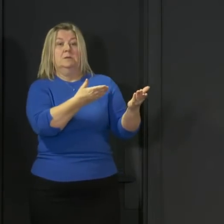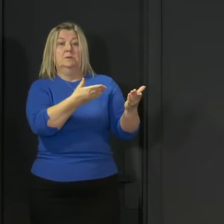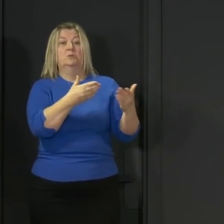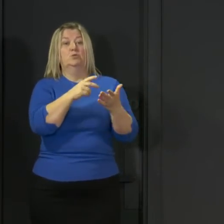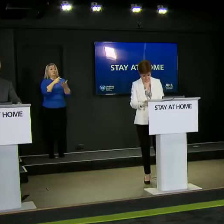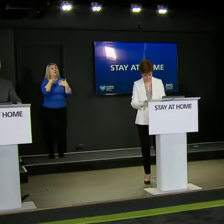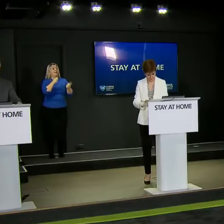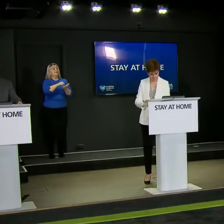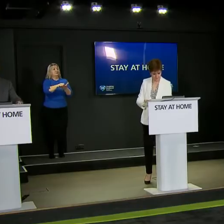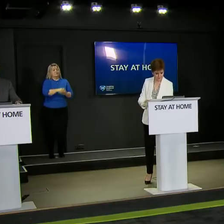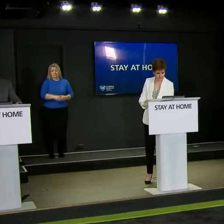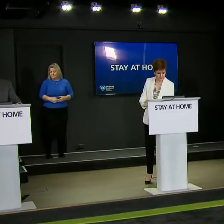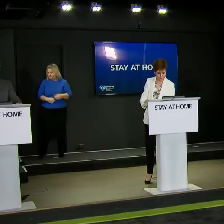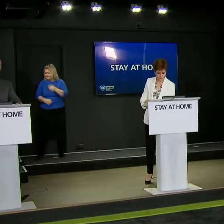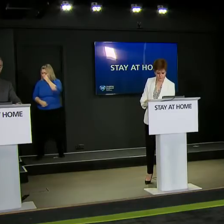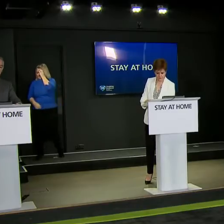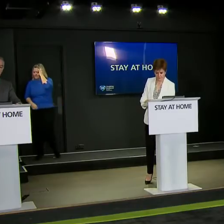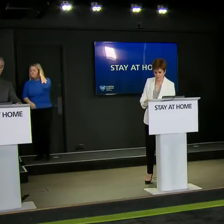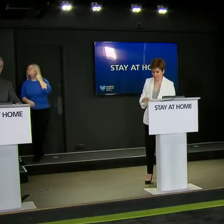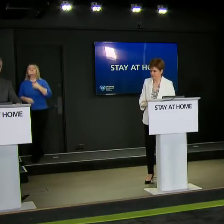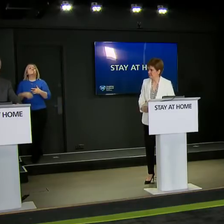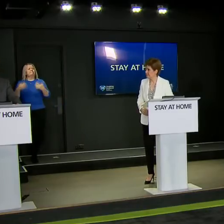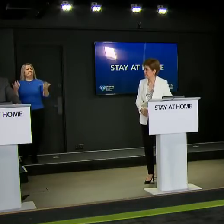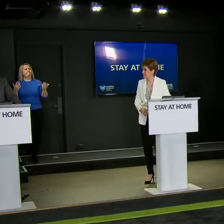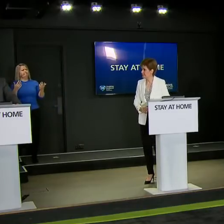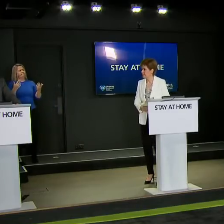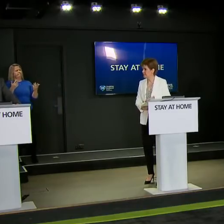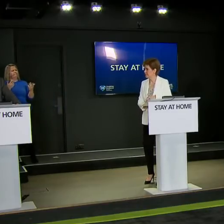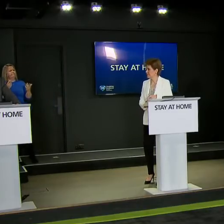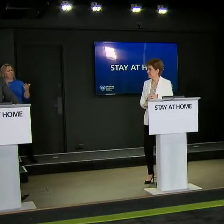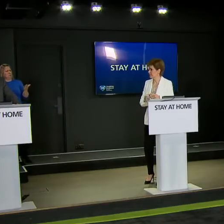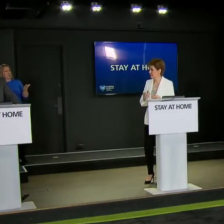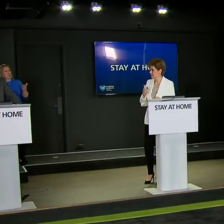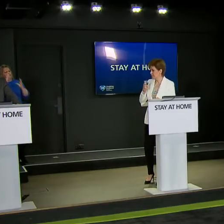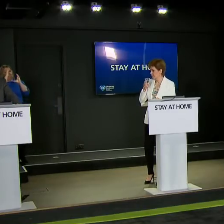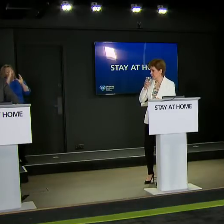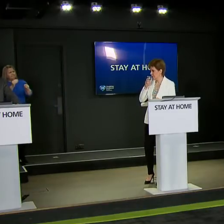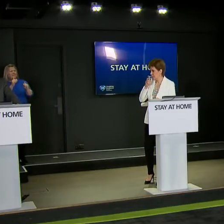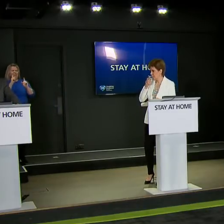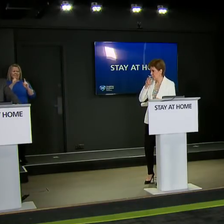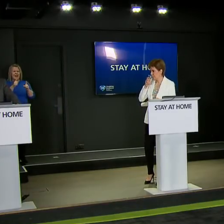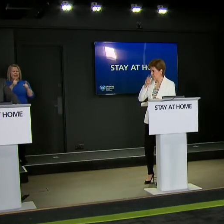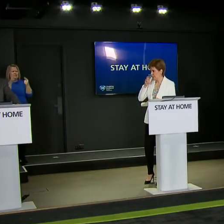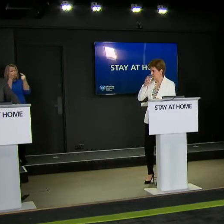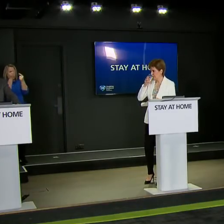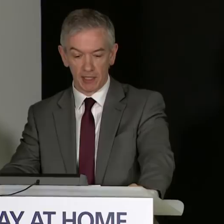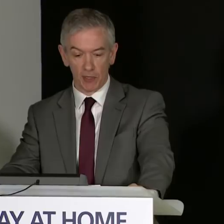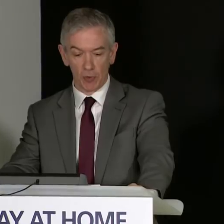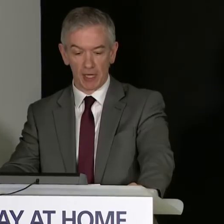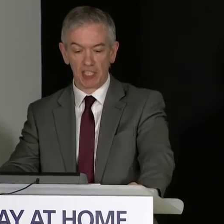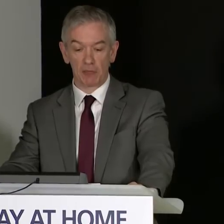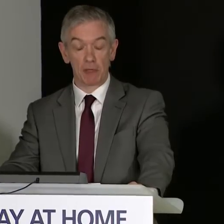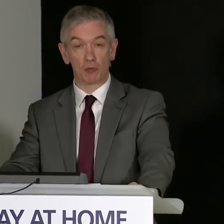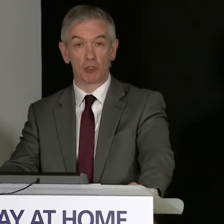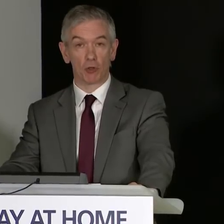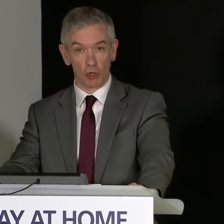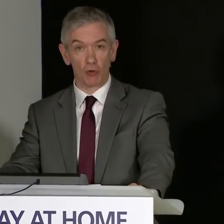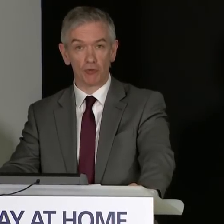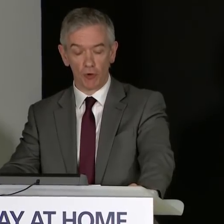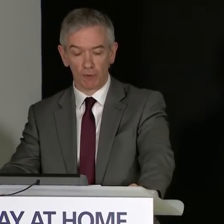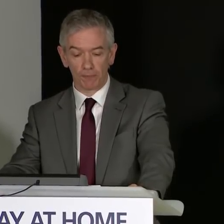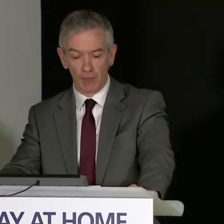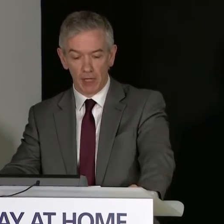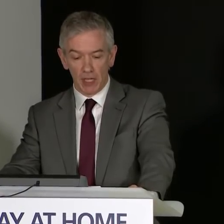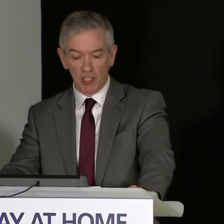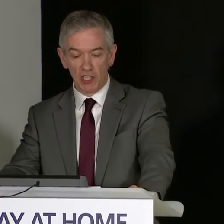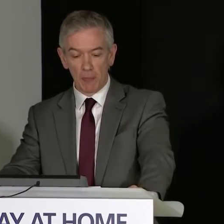Gregor. Thank you, First Minister. Today, I want to say a little more about the change in the case definition and symptoms of COVID-19 that we are asking people to look